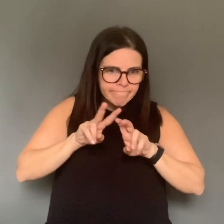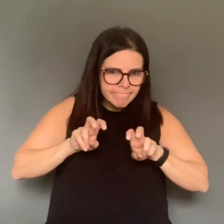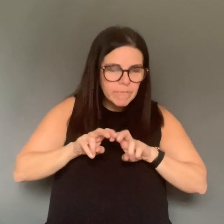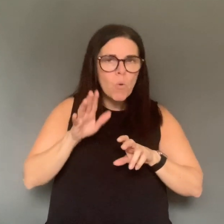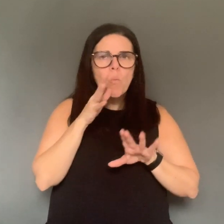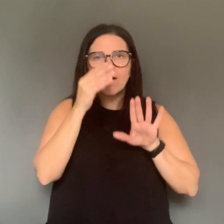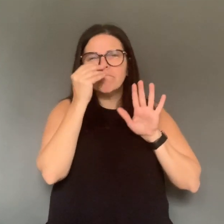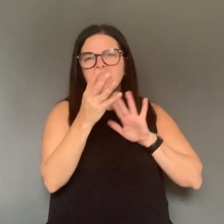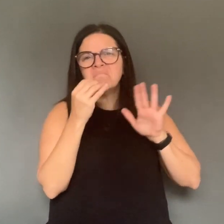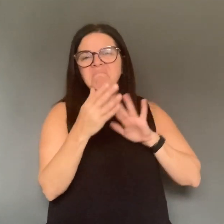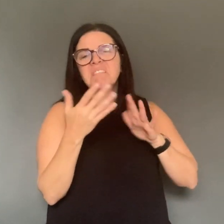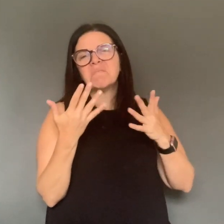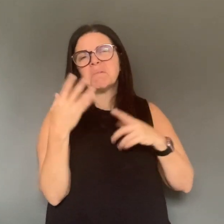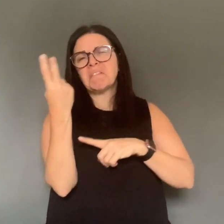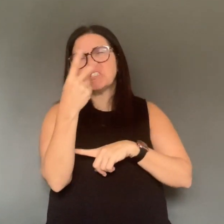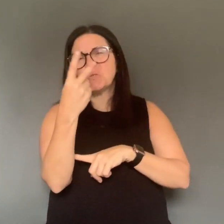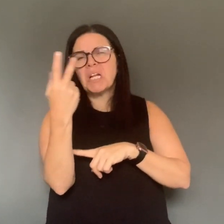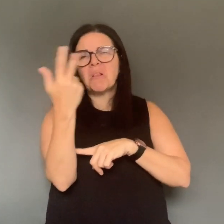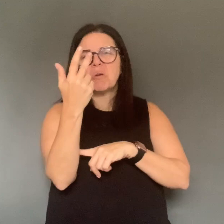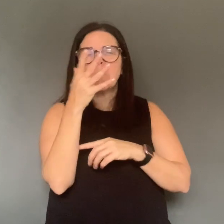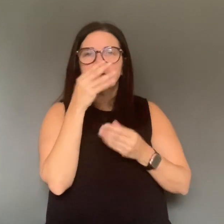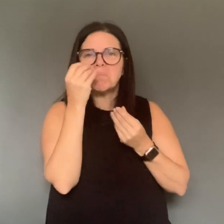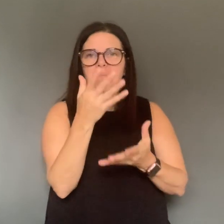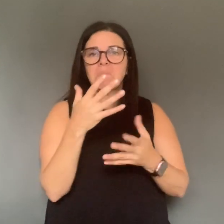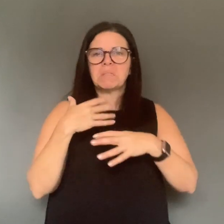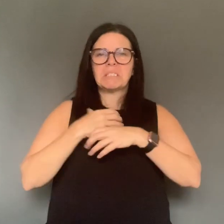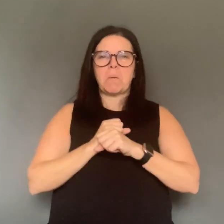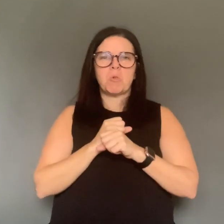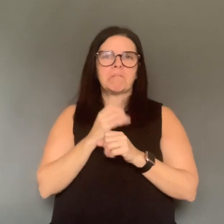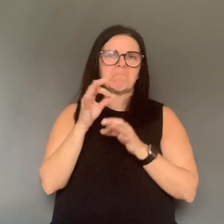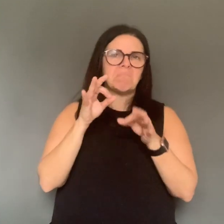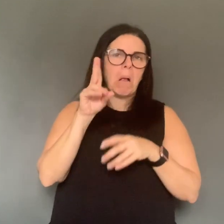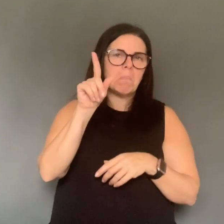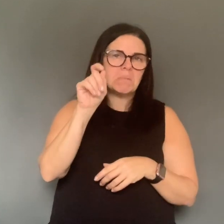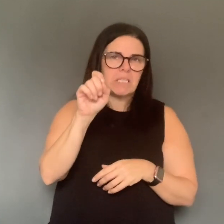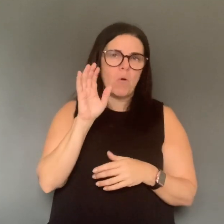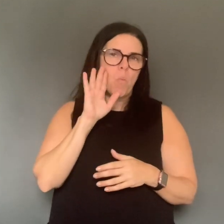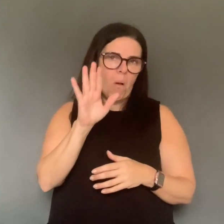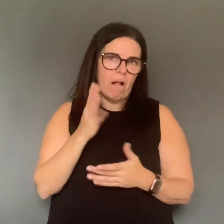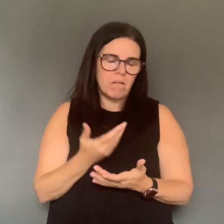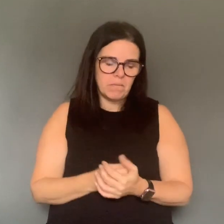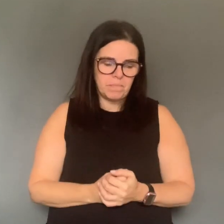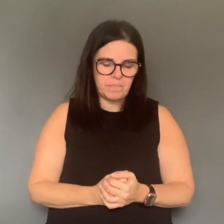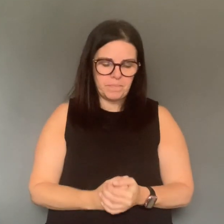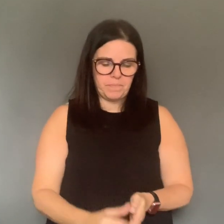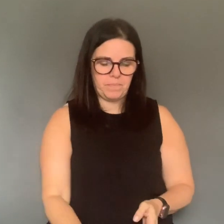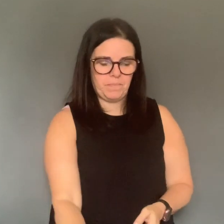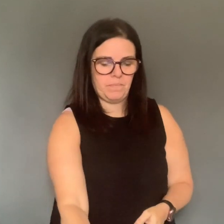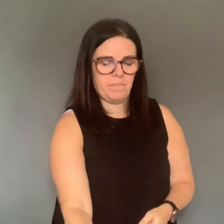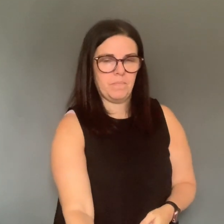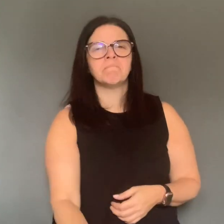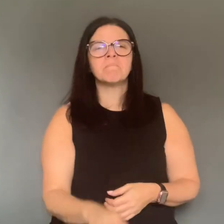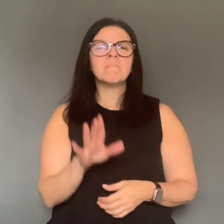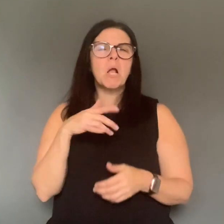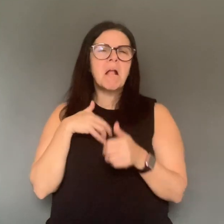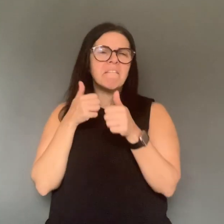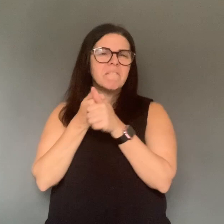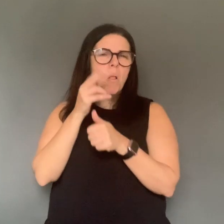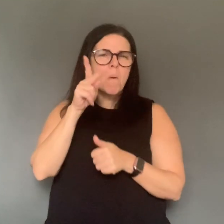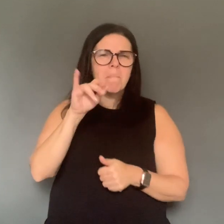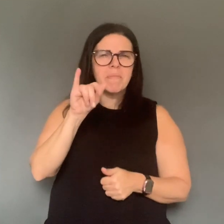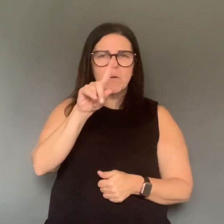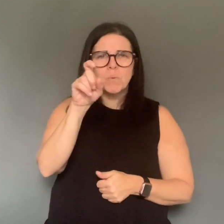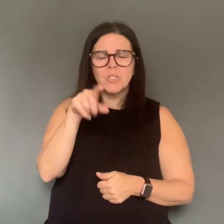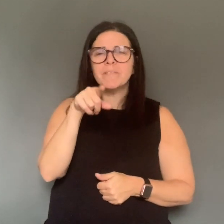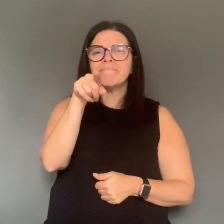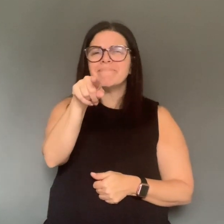story that we worked on yesterday. And he, I think you just touched on it, but he wrote to us and said that he's concerned about those